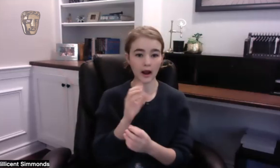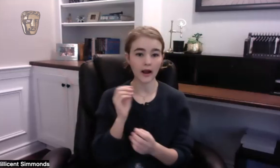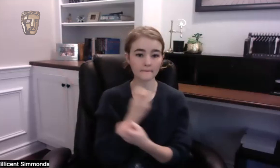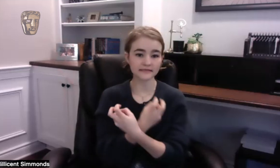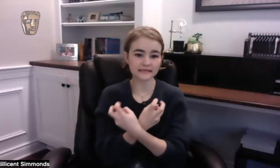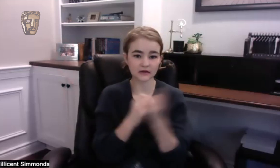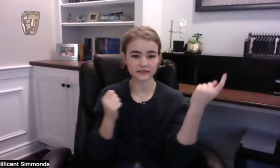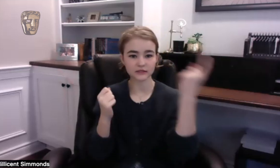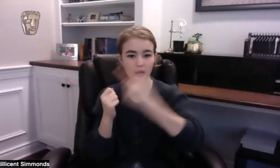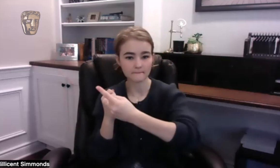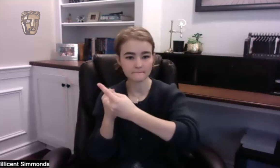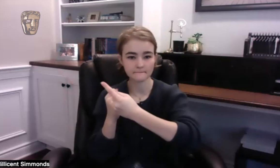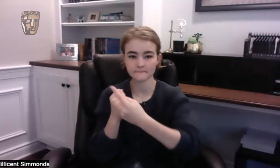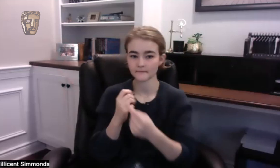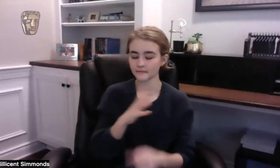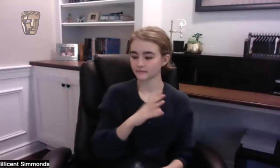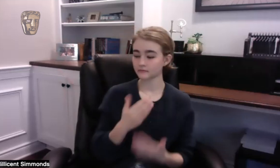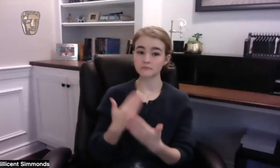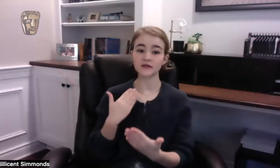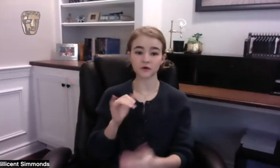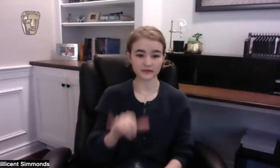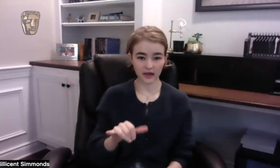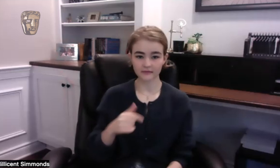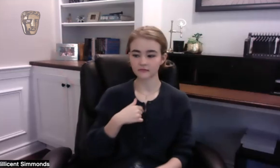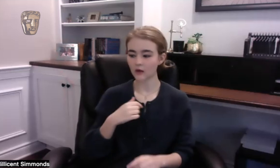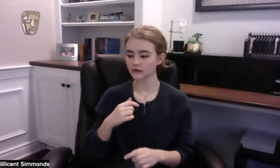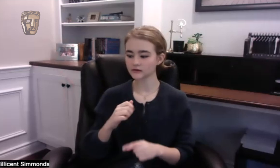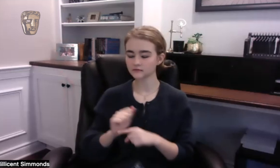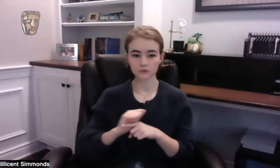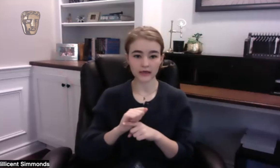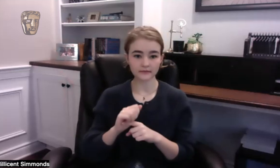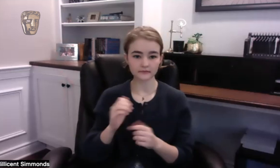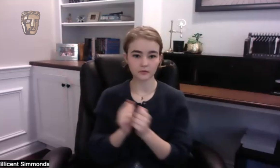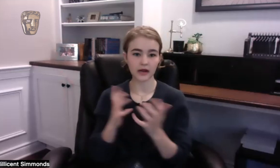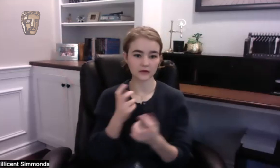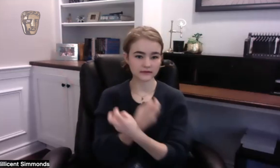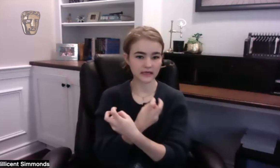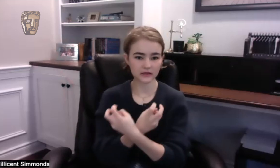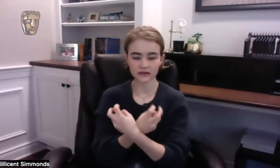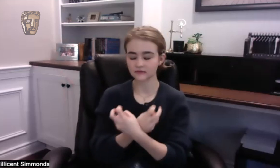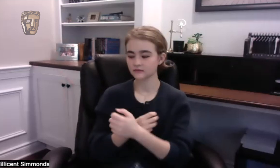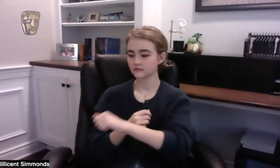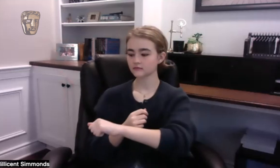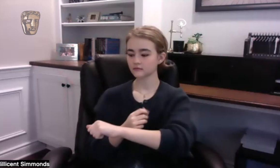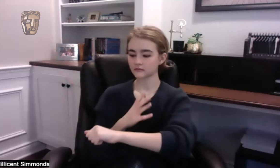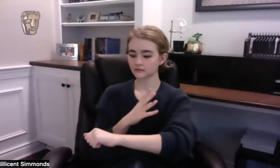um where the skeleton or the corpse jumps out at me right we were practicing um without the skeleton I was